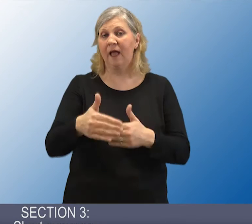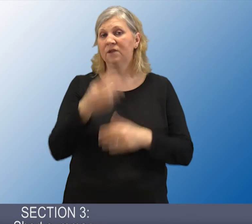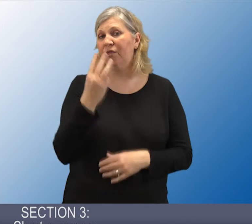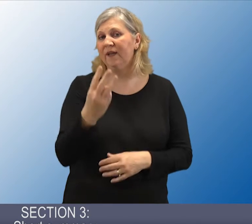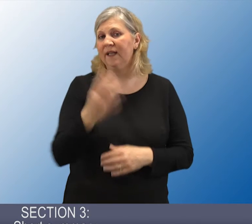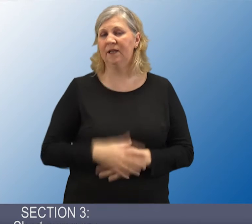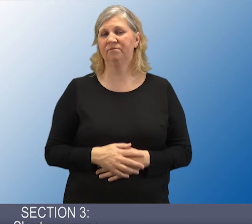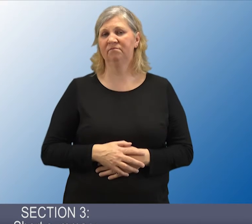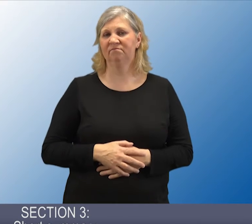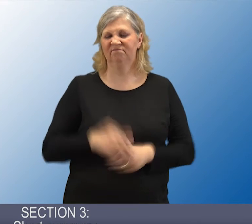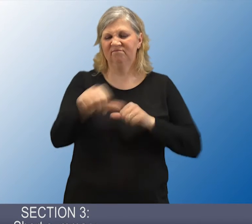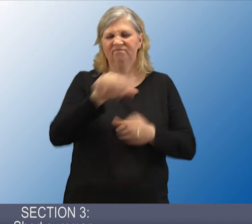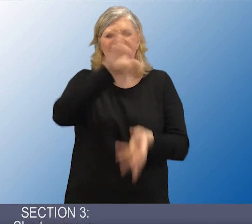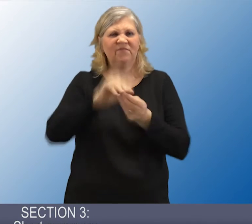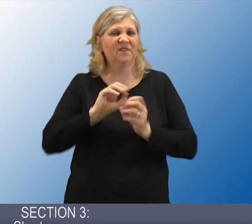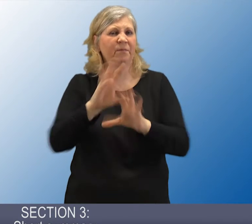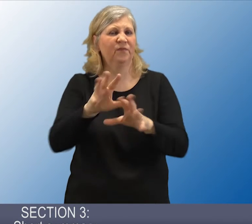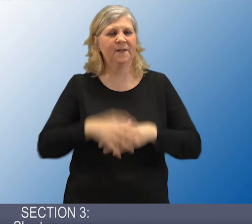Section 3 Short Summary